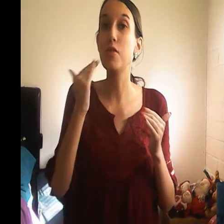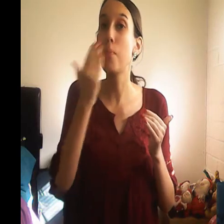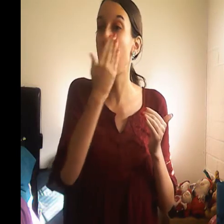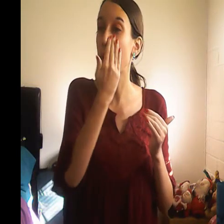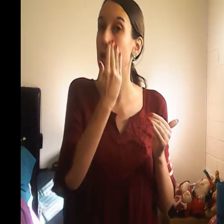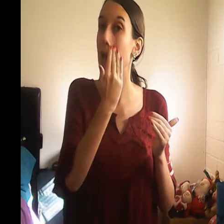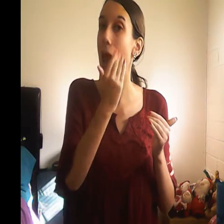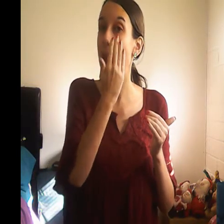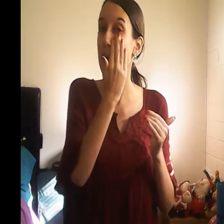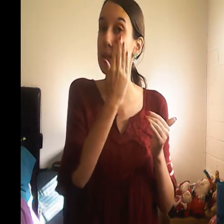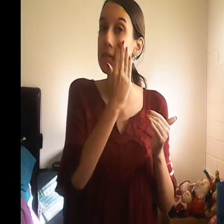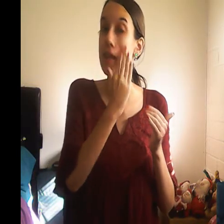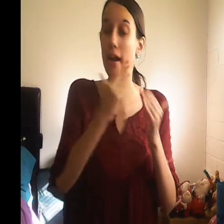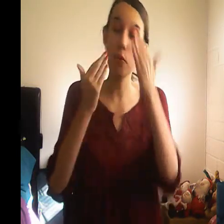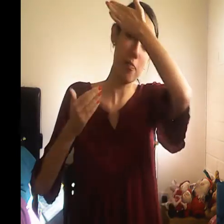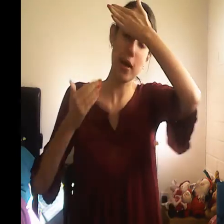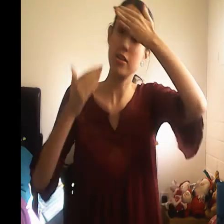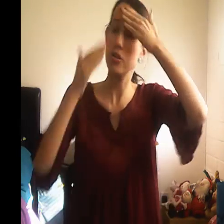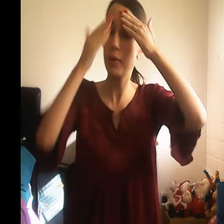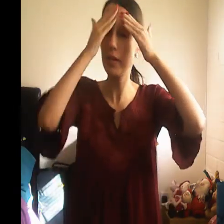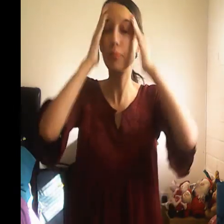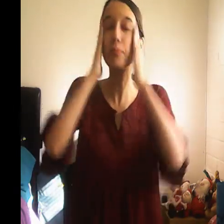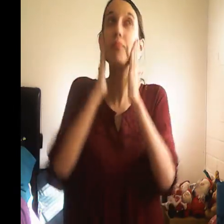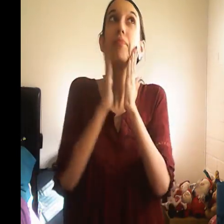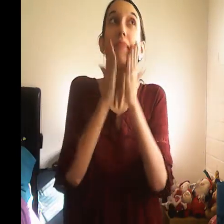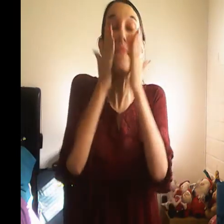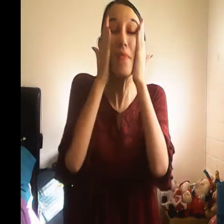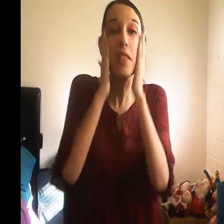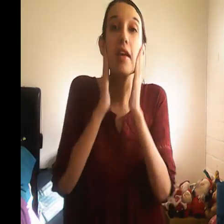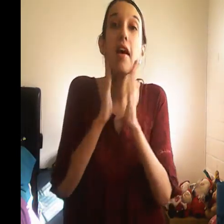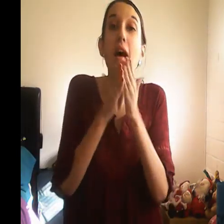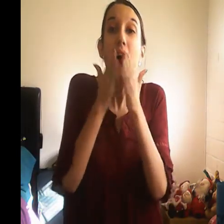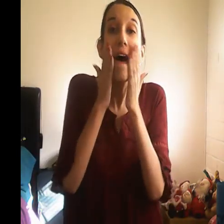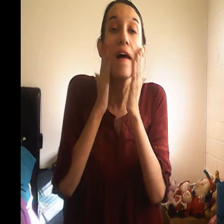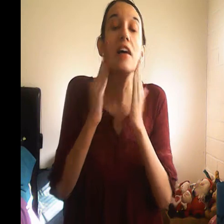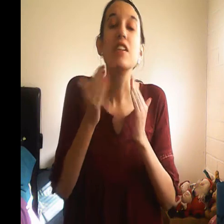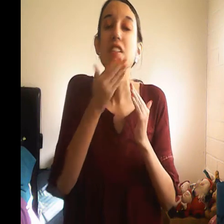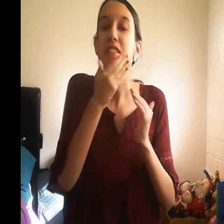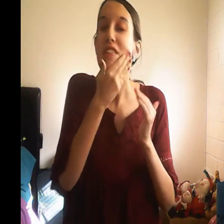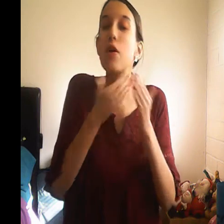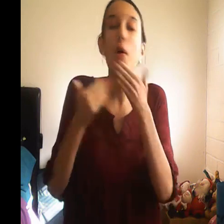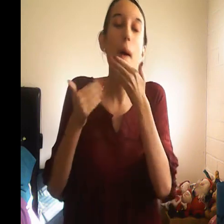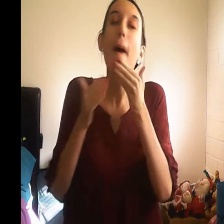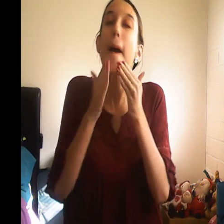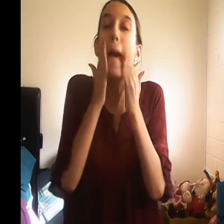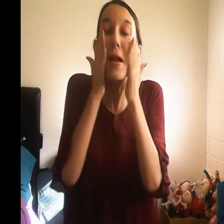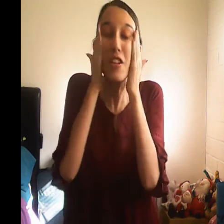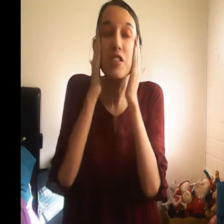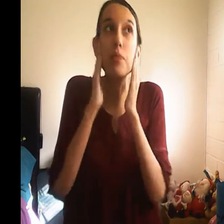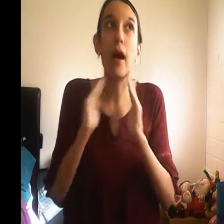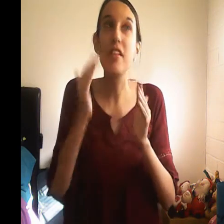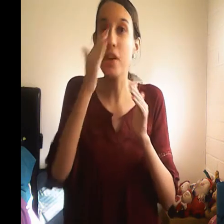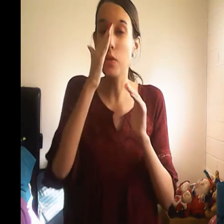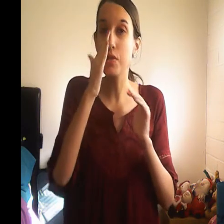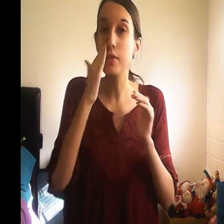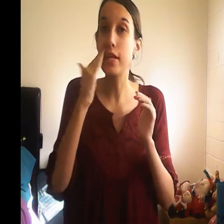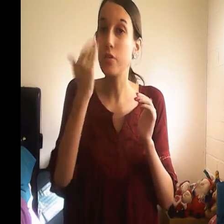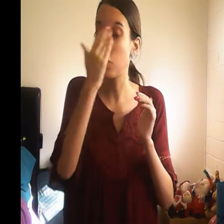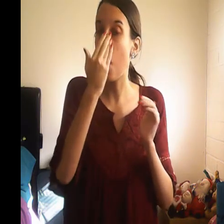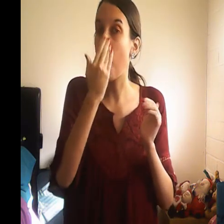morning and night been doing so just apply it they also say you should um